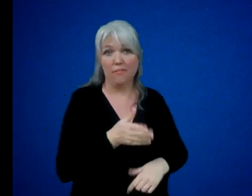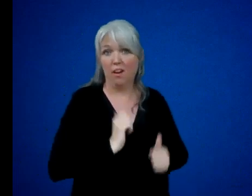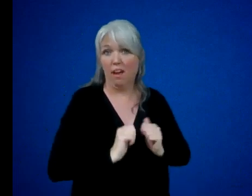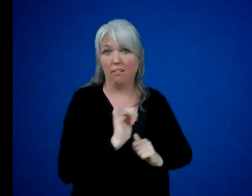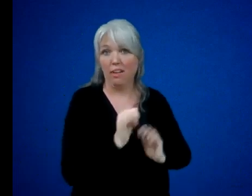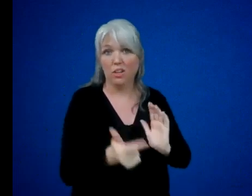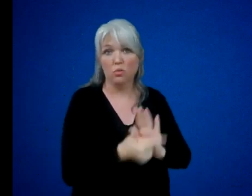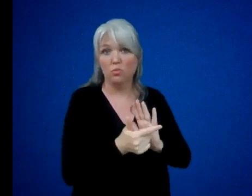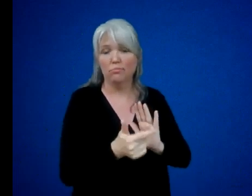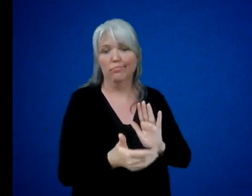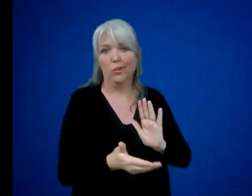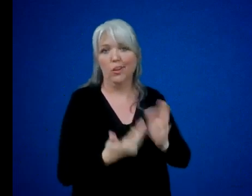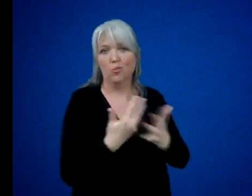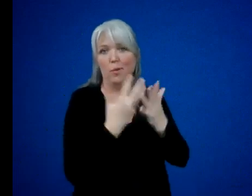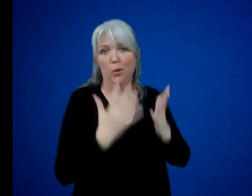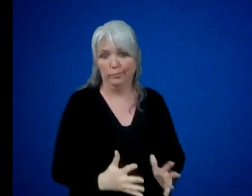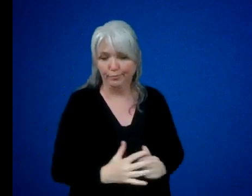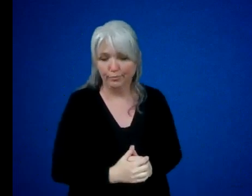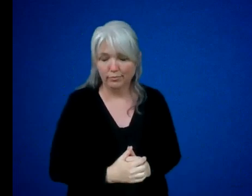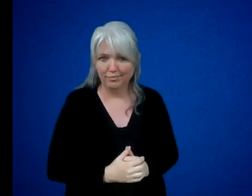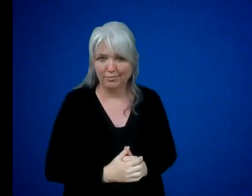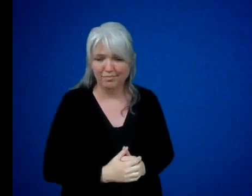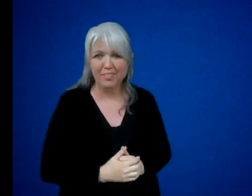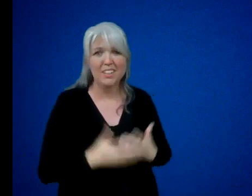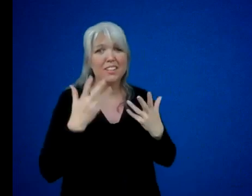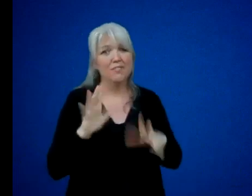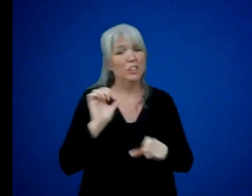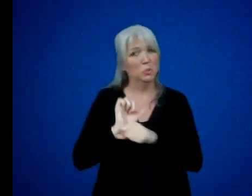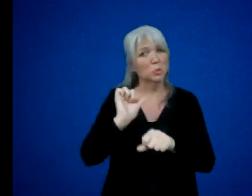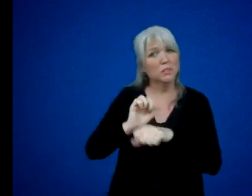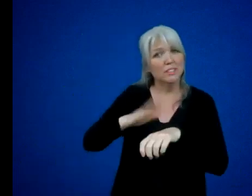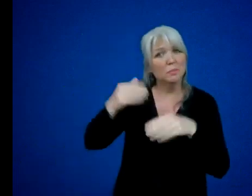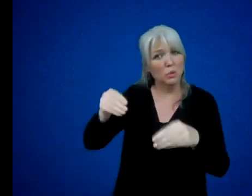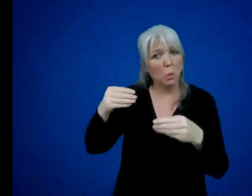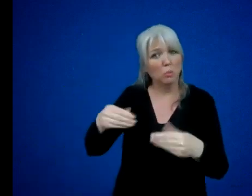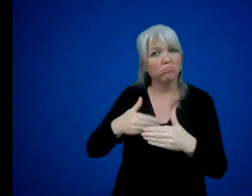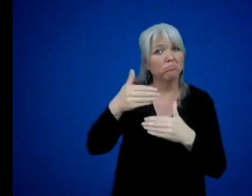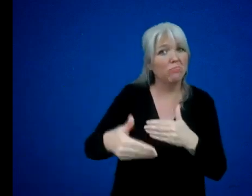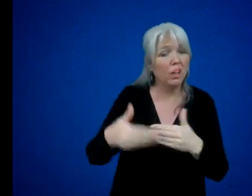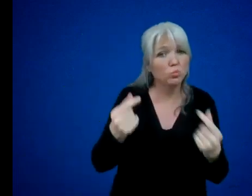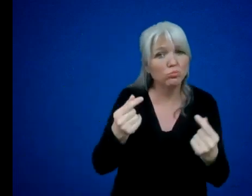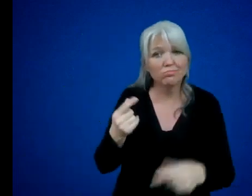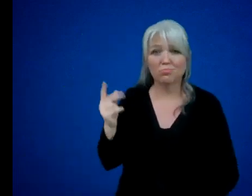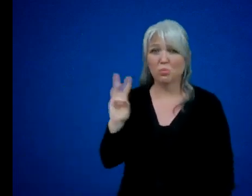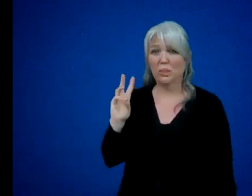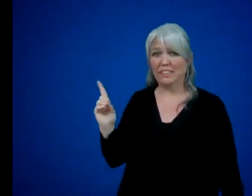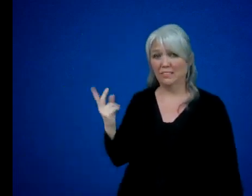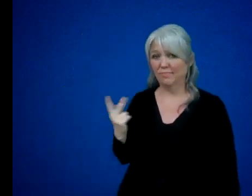criminal. After working at Gertrude's pets, me and Winn-Dixie would go over to the Herman W. Block